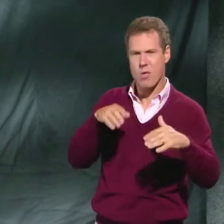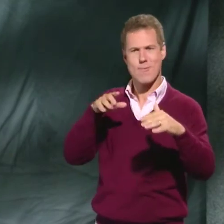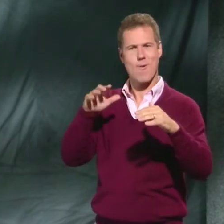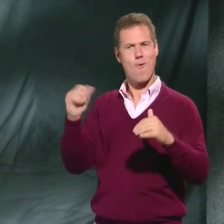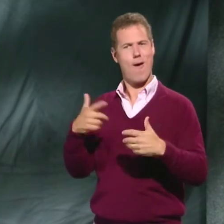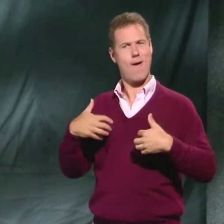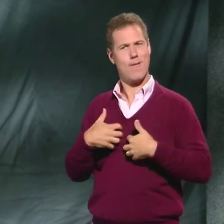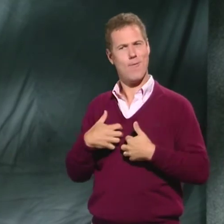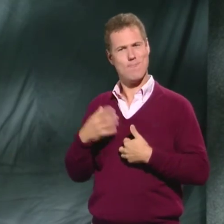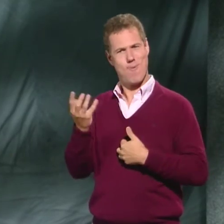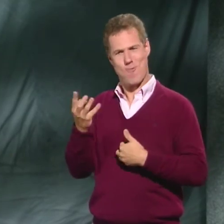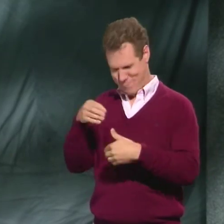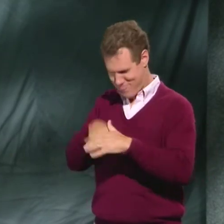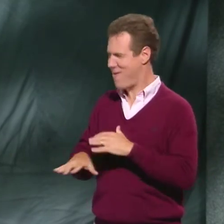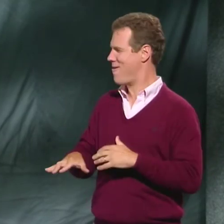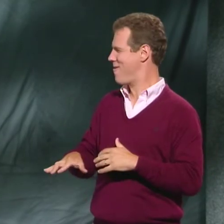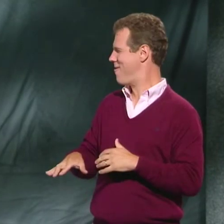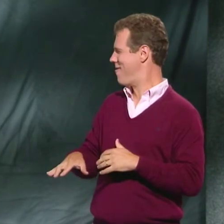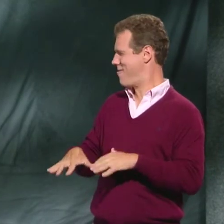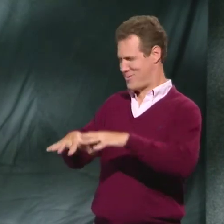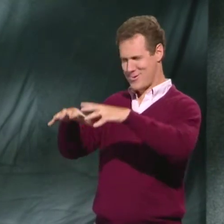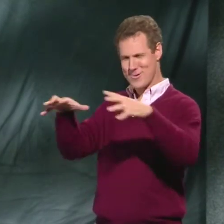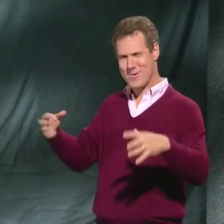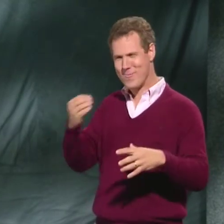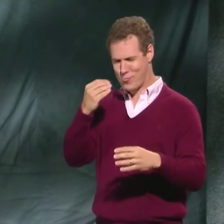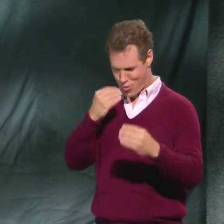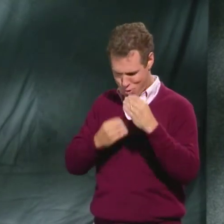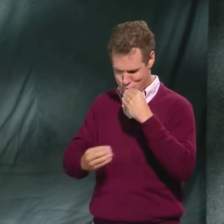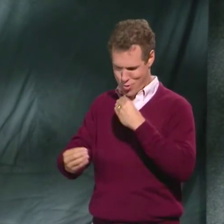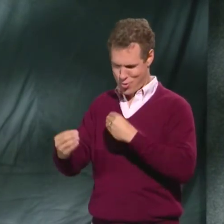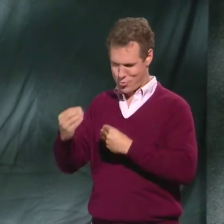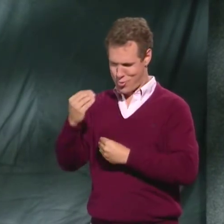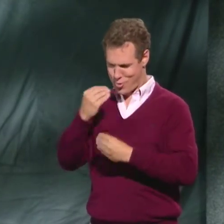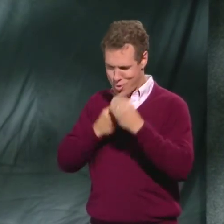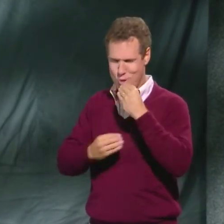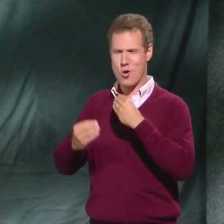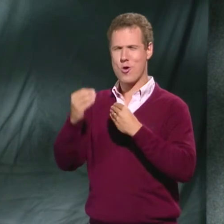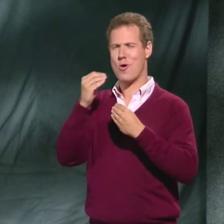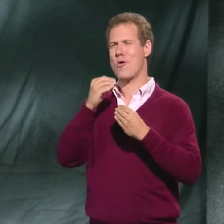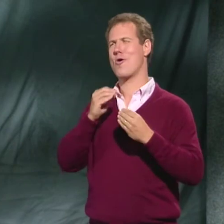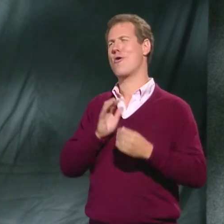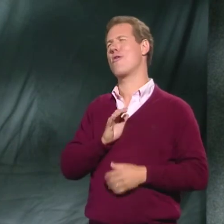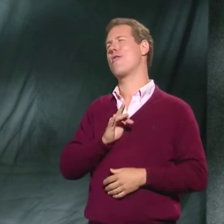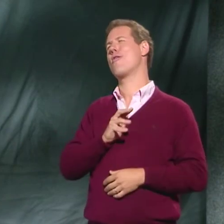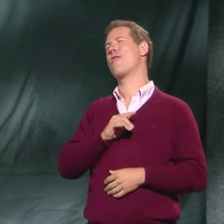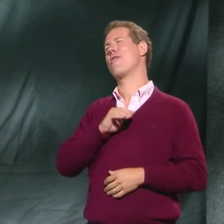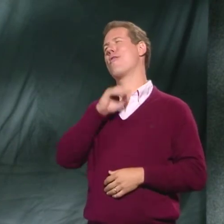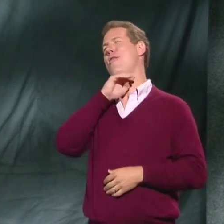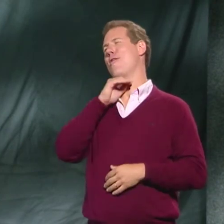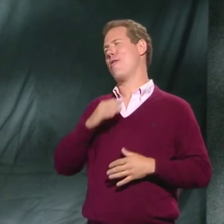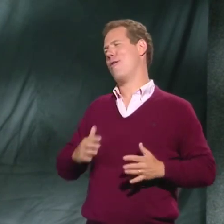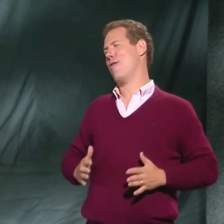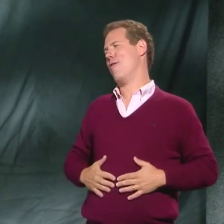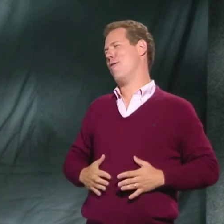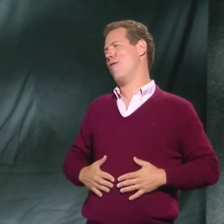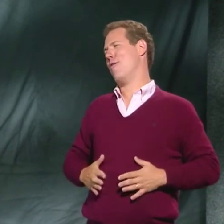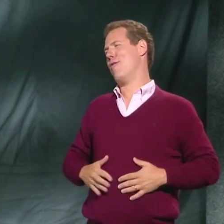house. The four animals were in the house, and they sat down at the table to a huge feast. They ate and ate